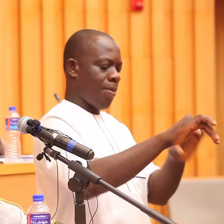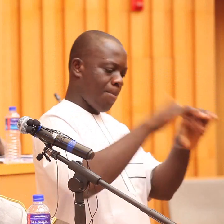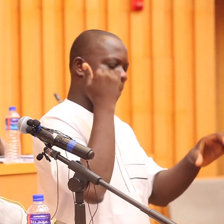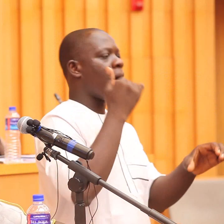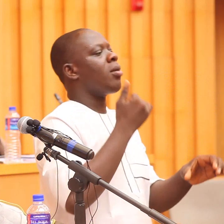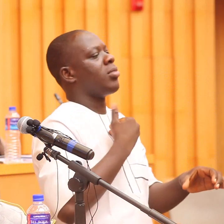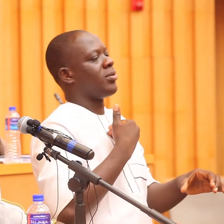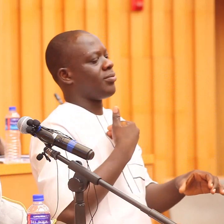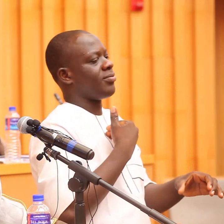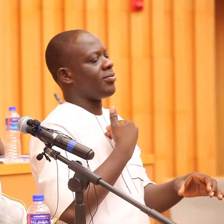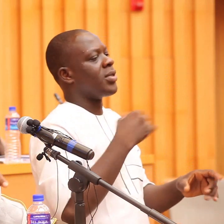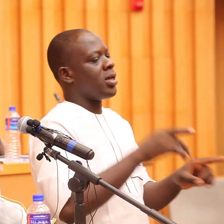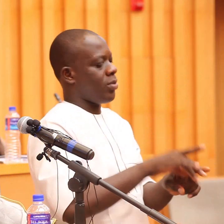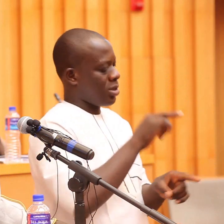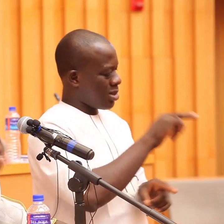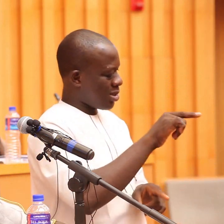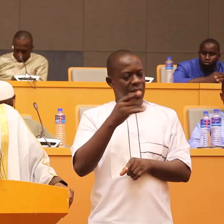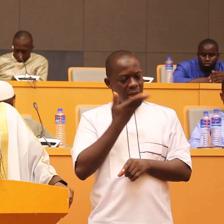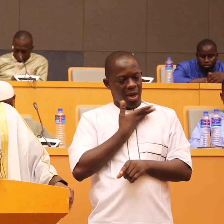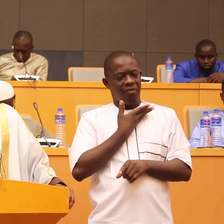i mean he will text me this